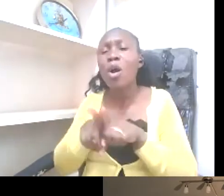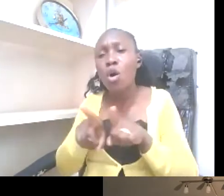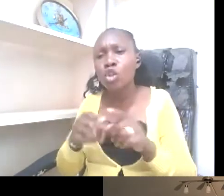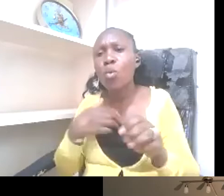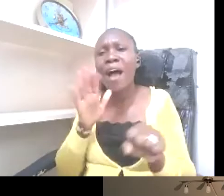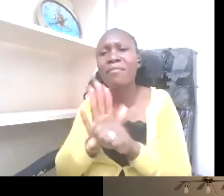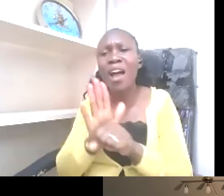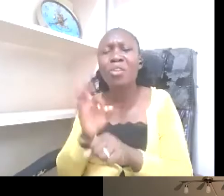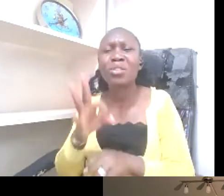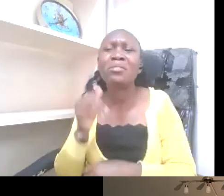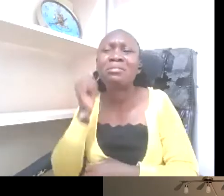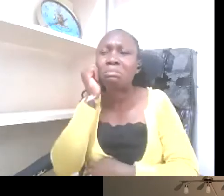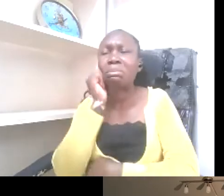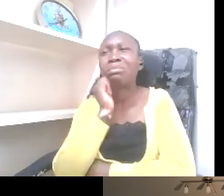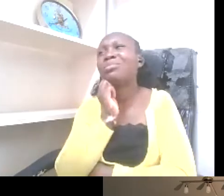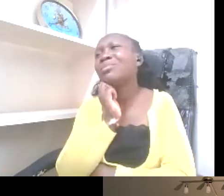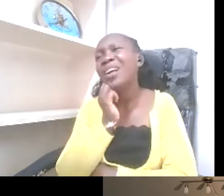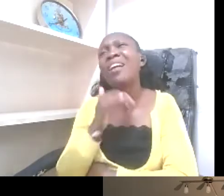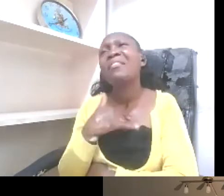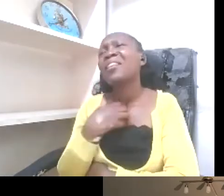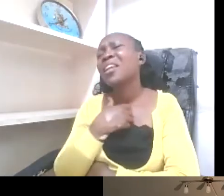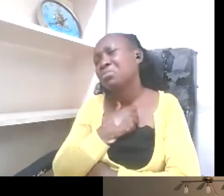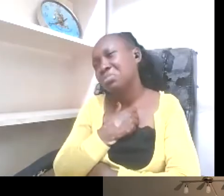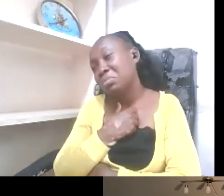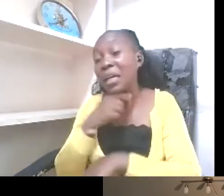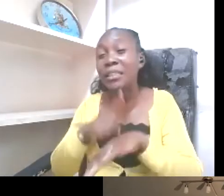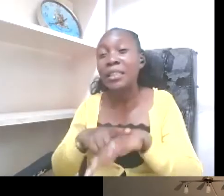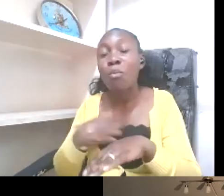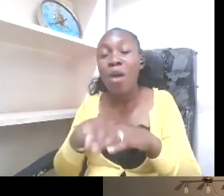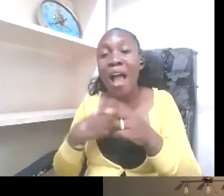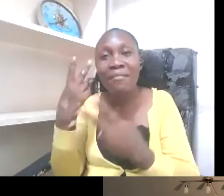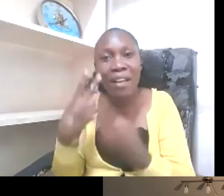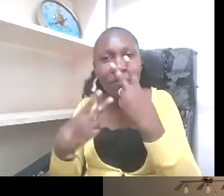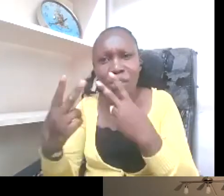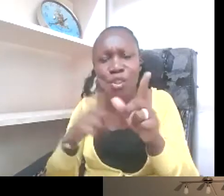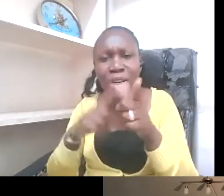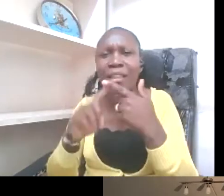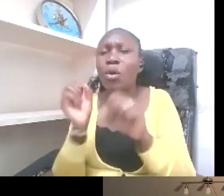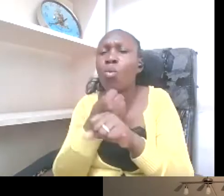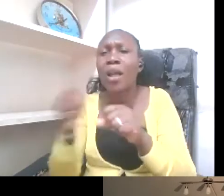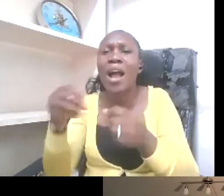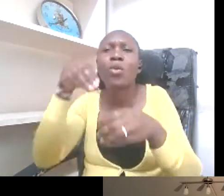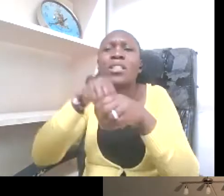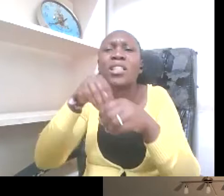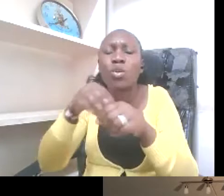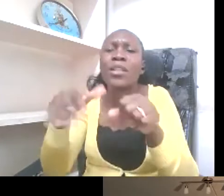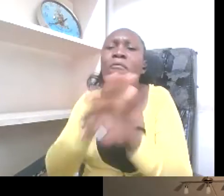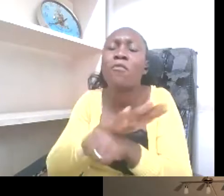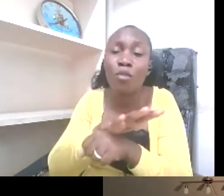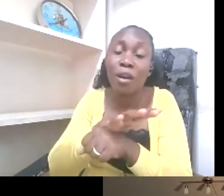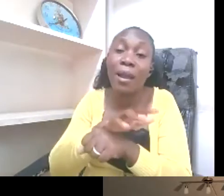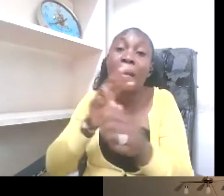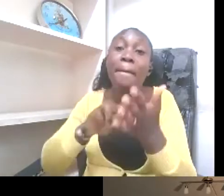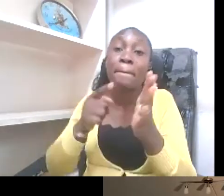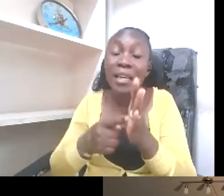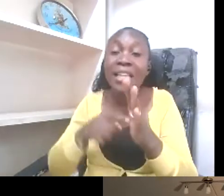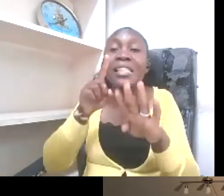when we have a vision, we may not include them fully in every stage. And therefore, when they are left out, they don't